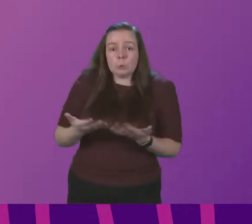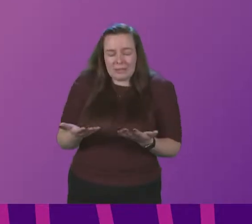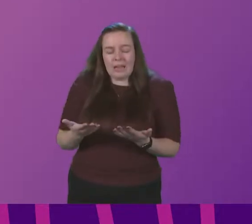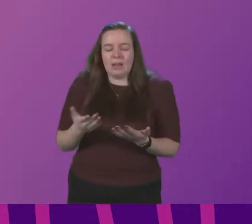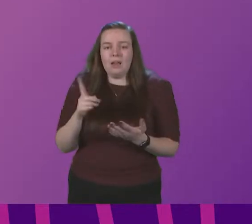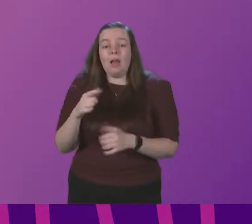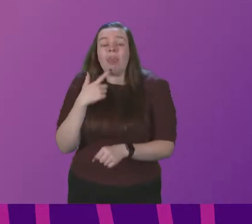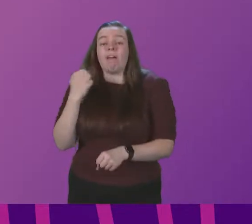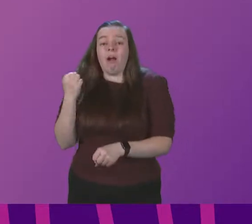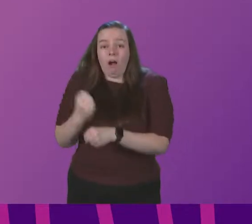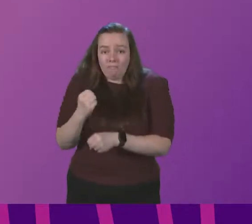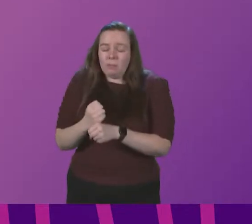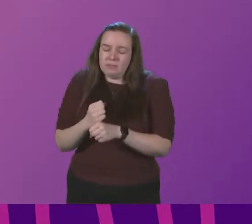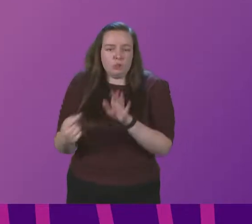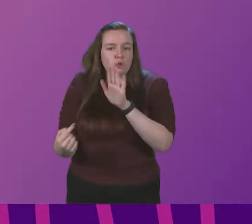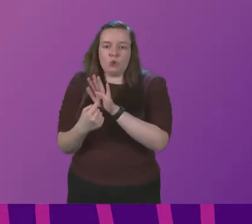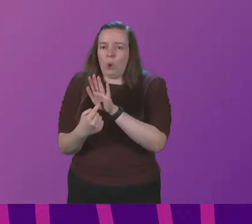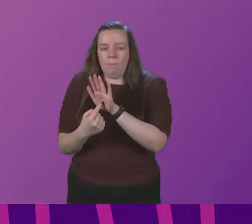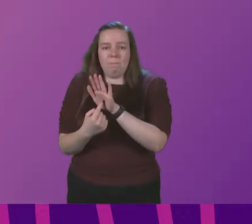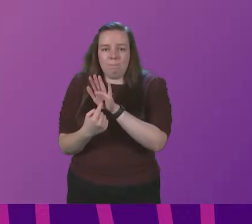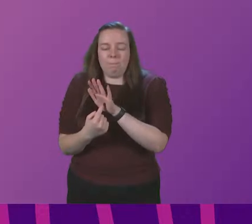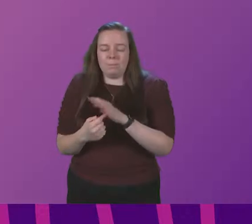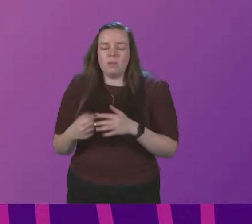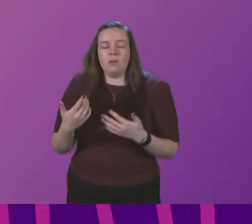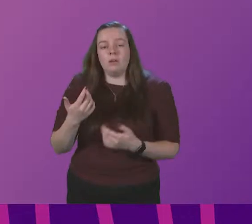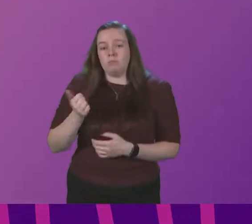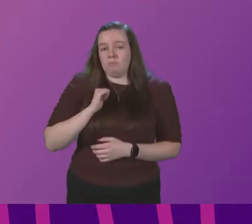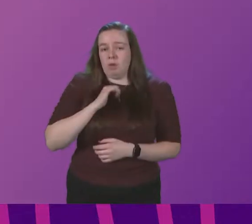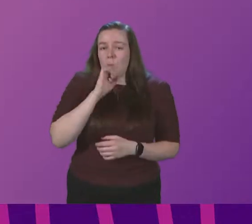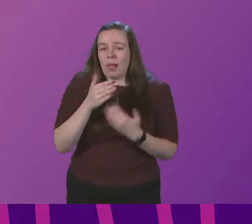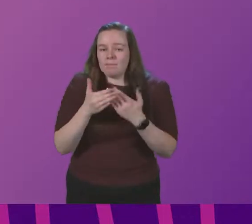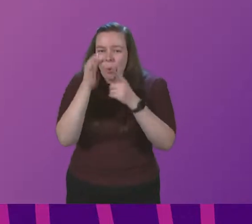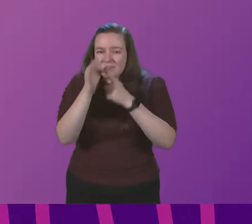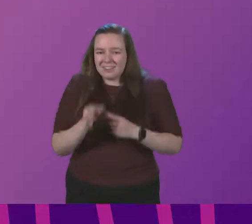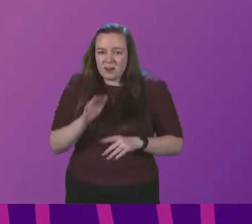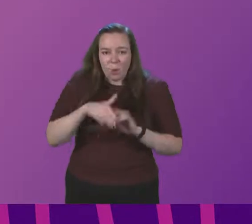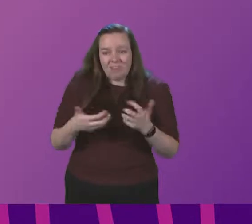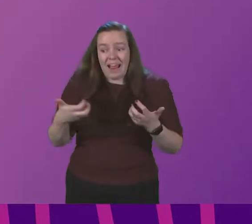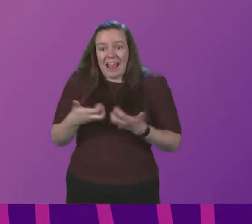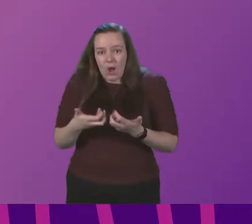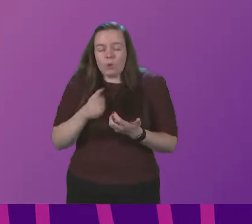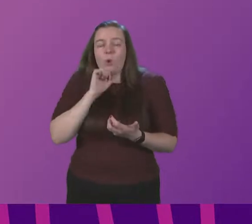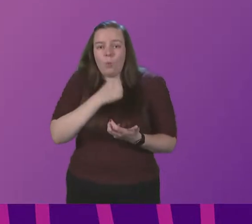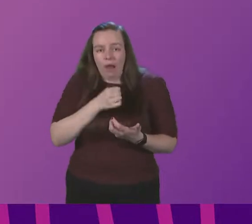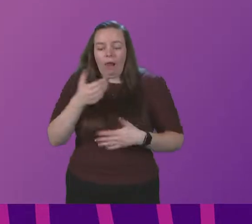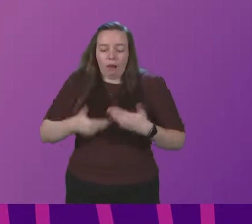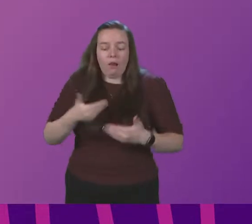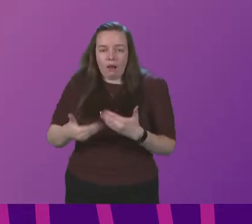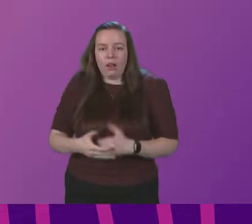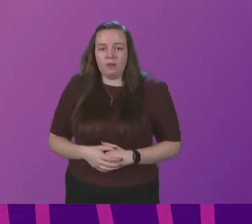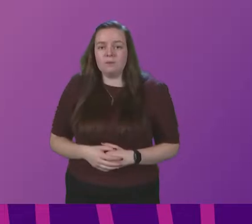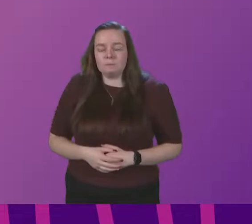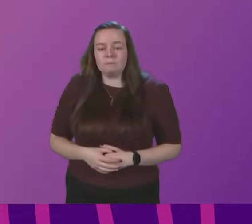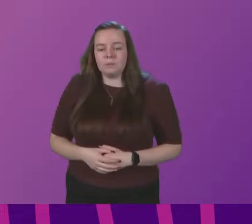is the government's top priority. I will shortly set out more detail on exactly how we are going about doing that.